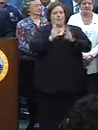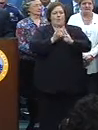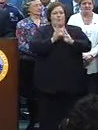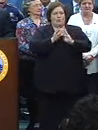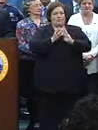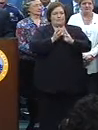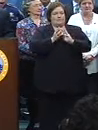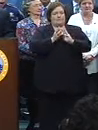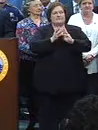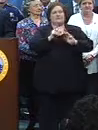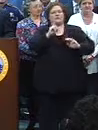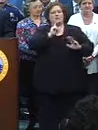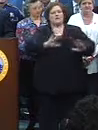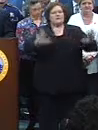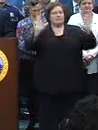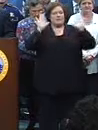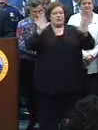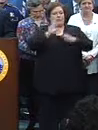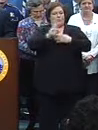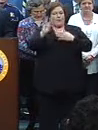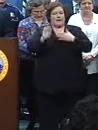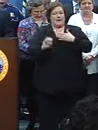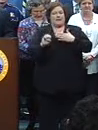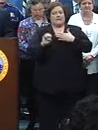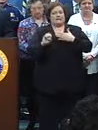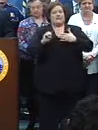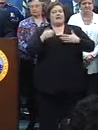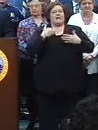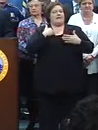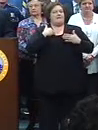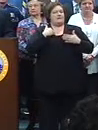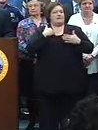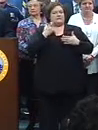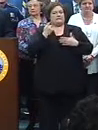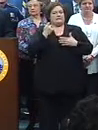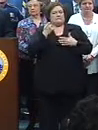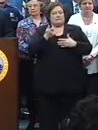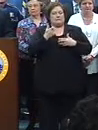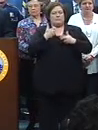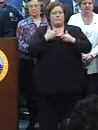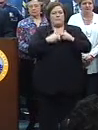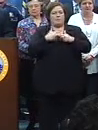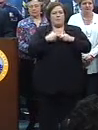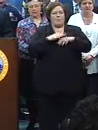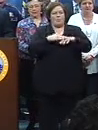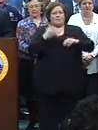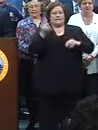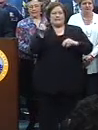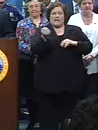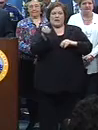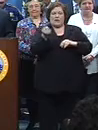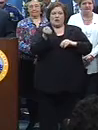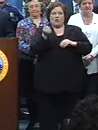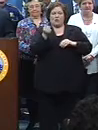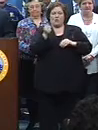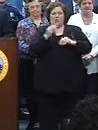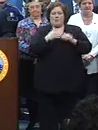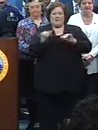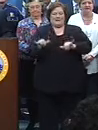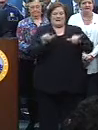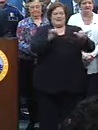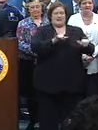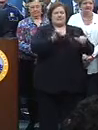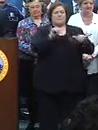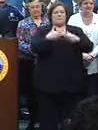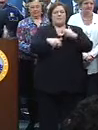It was really a spectacular weekend. We had a small hiccup on Saturday, almost identical to the